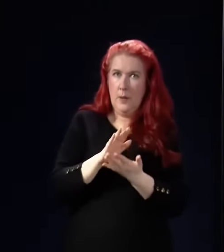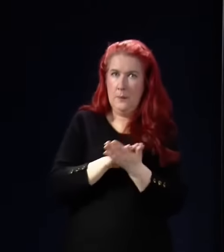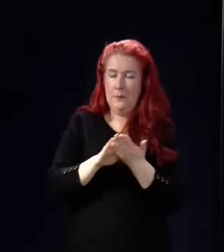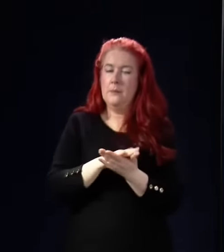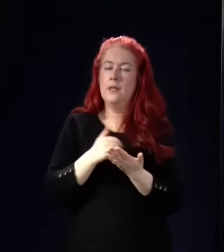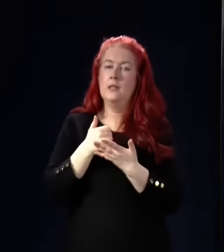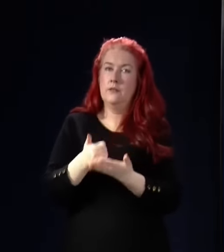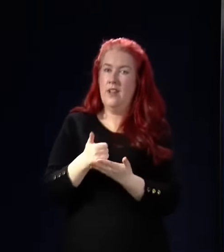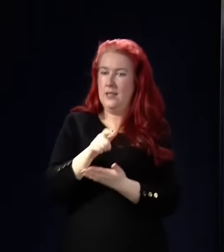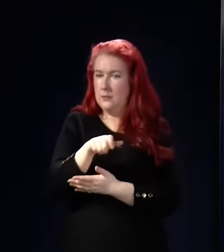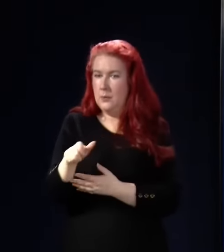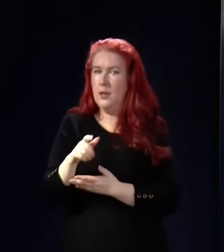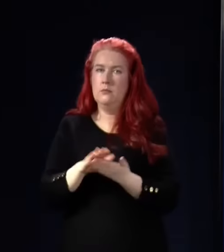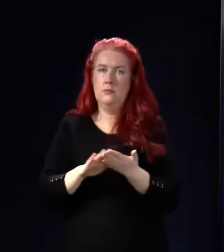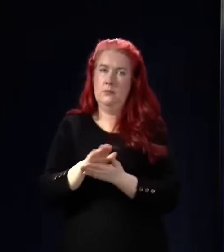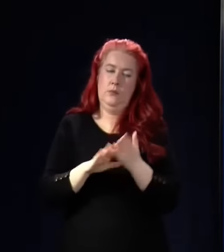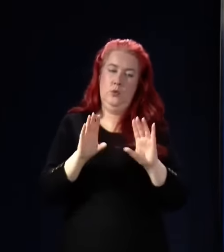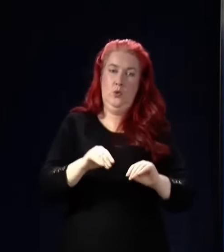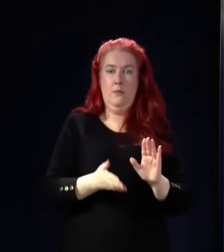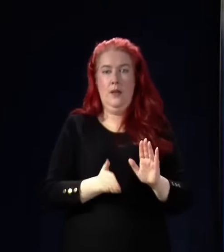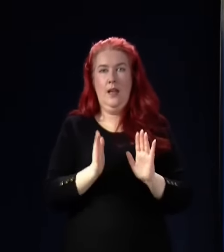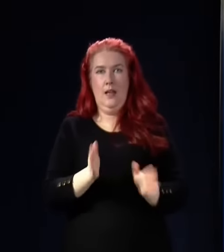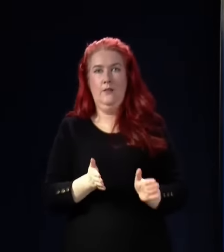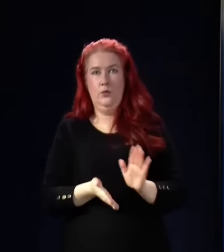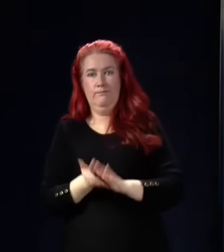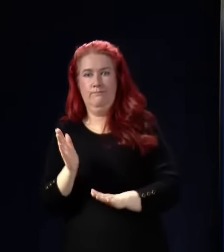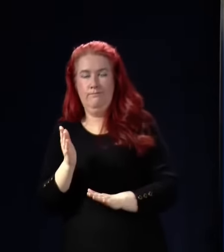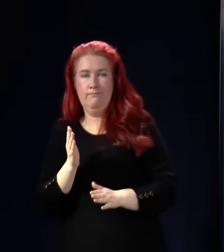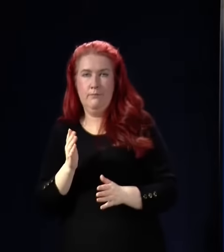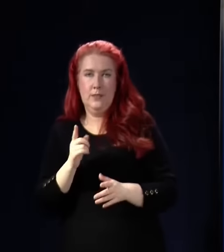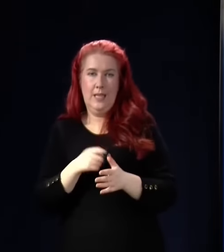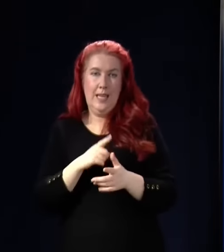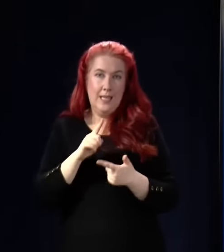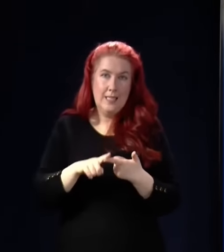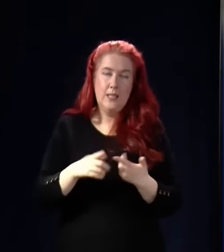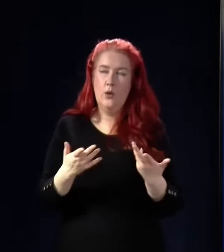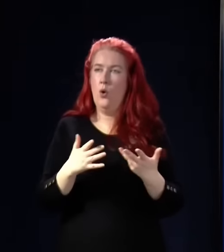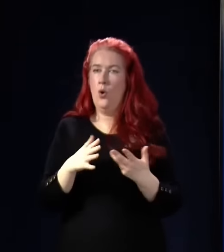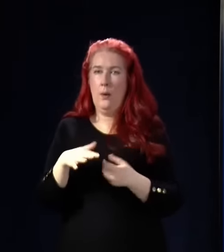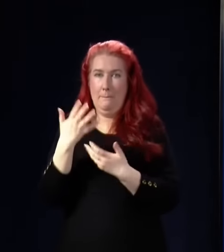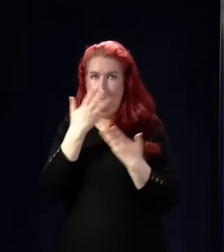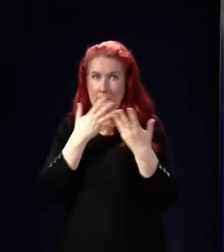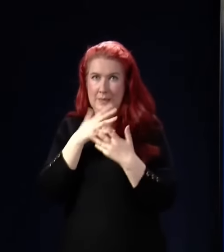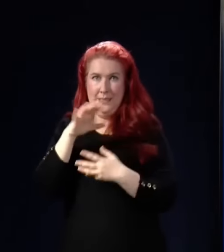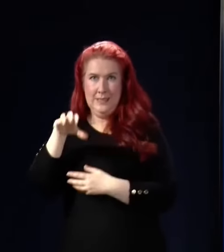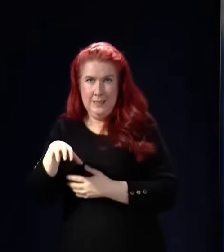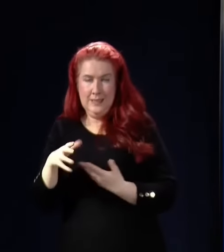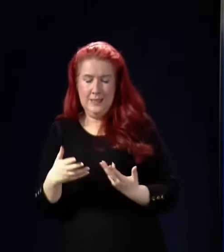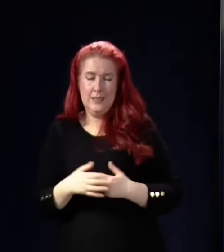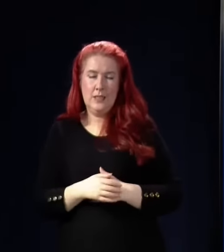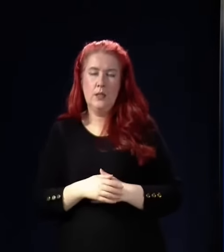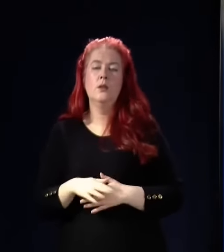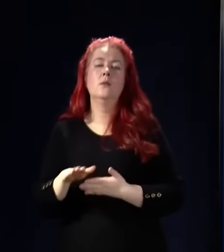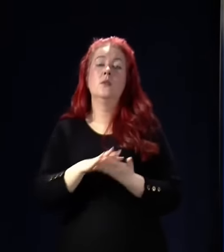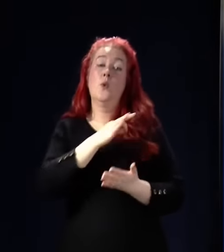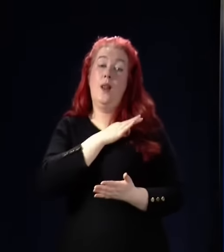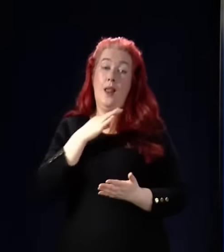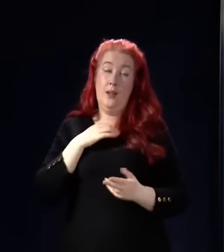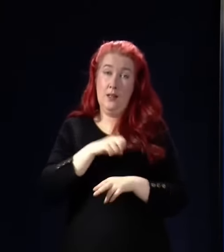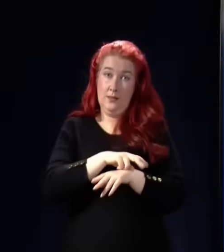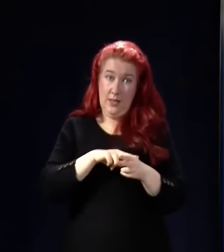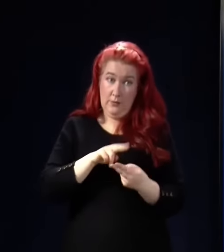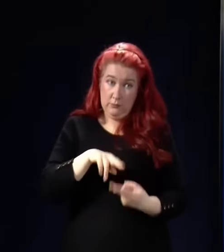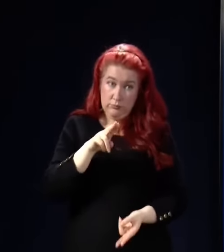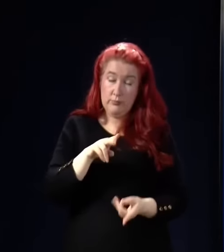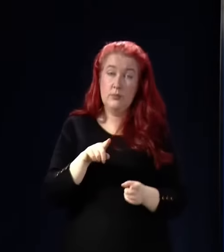stop them and prevent them from having to go to A&E or indeed busy acute sites. So we've increased the clinical staffing over the